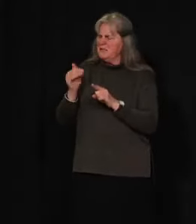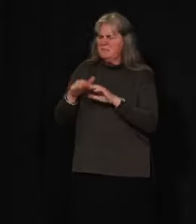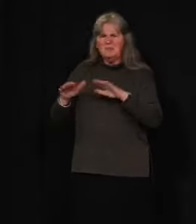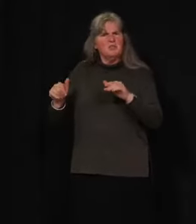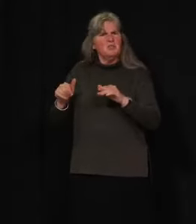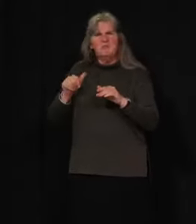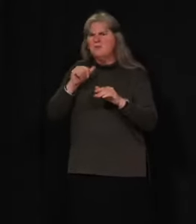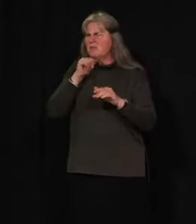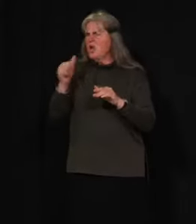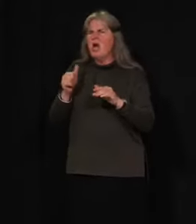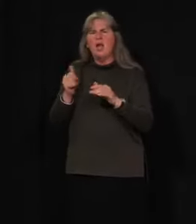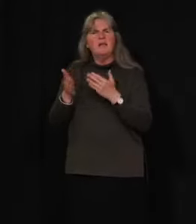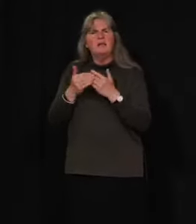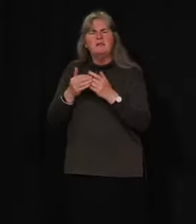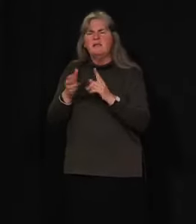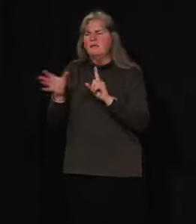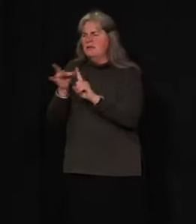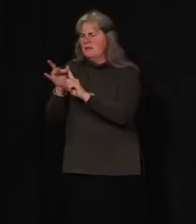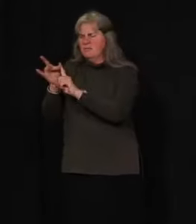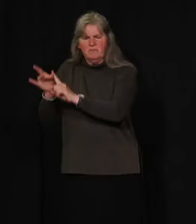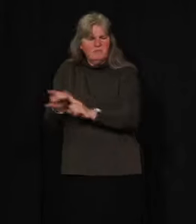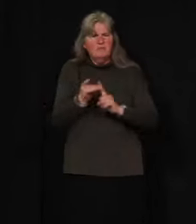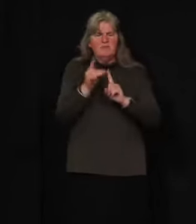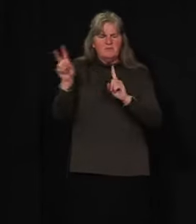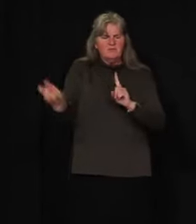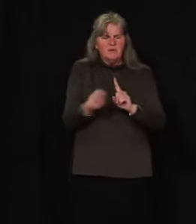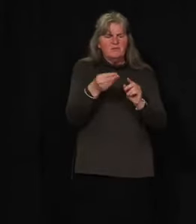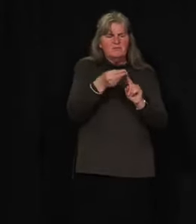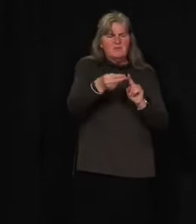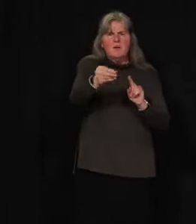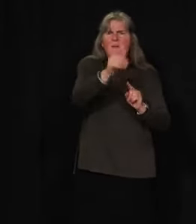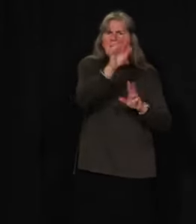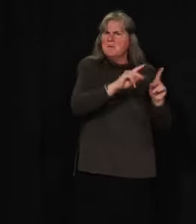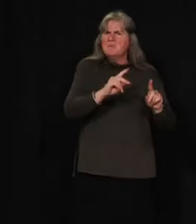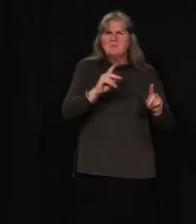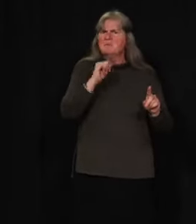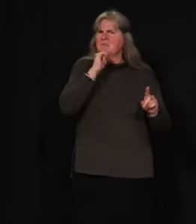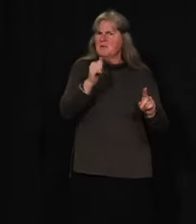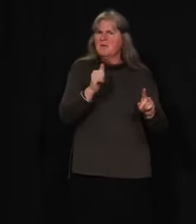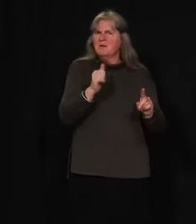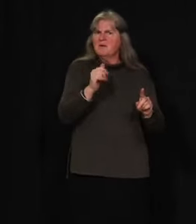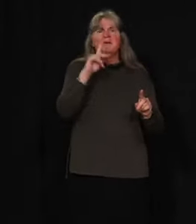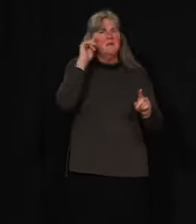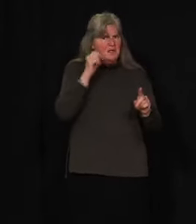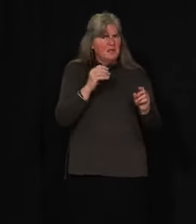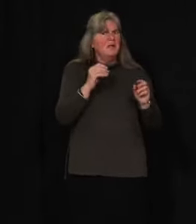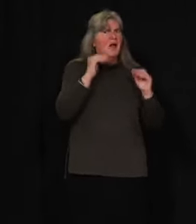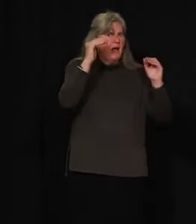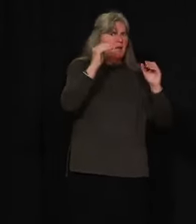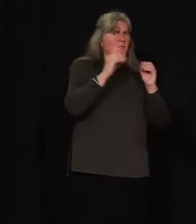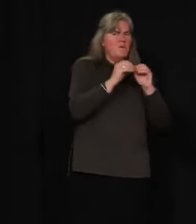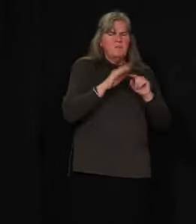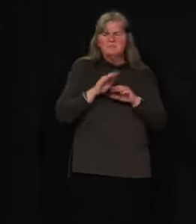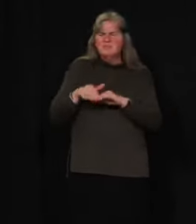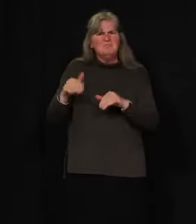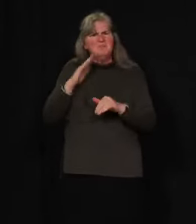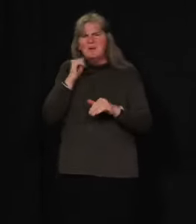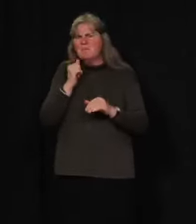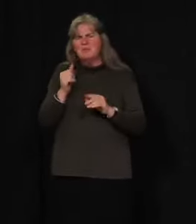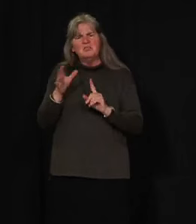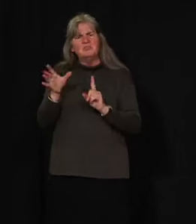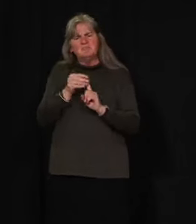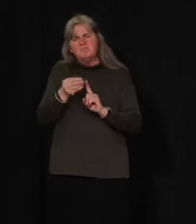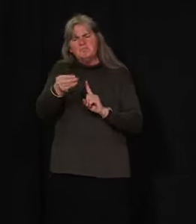disease as adults and adolescents. Thank you. So the next question